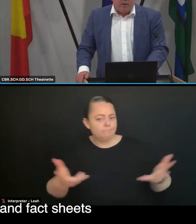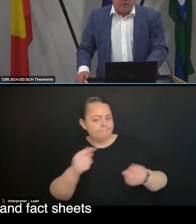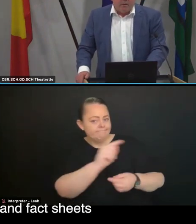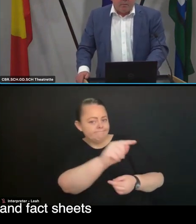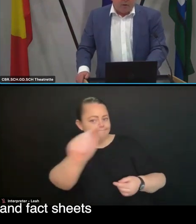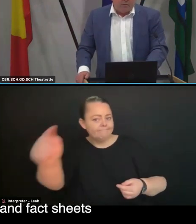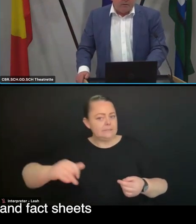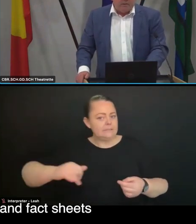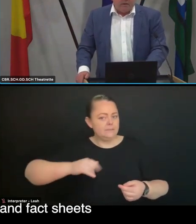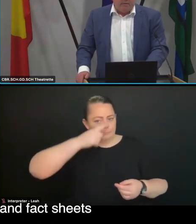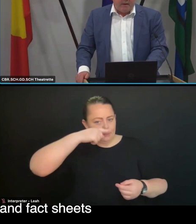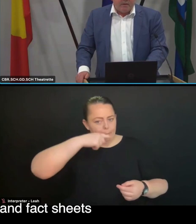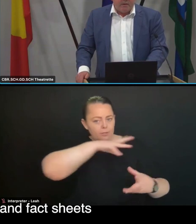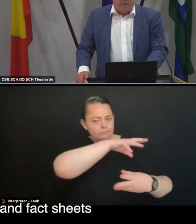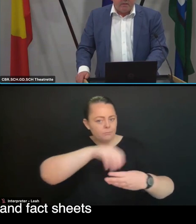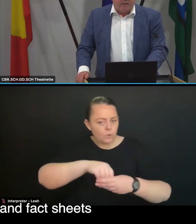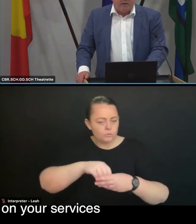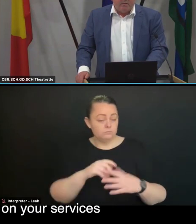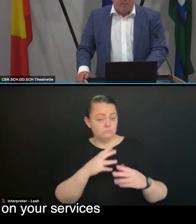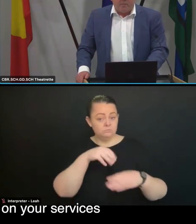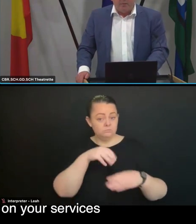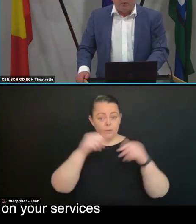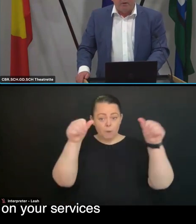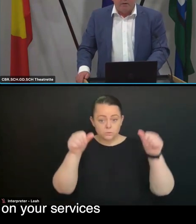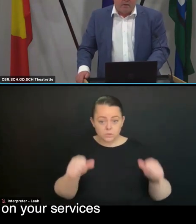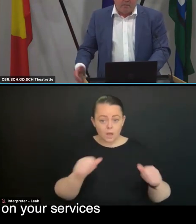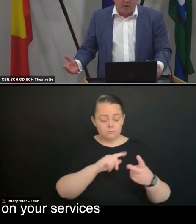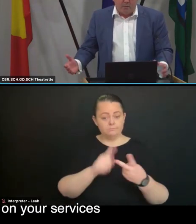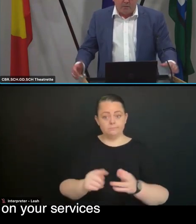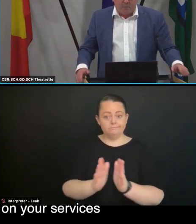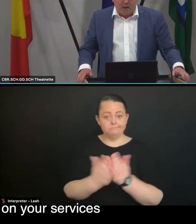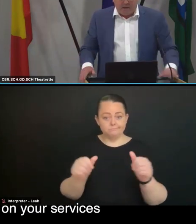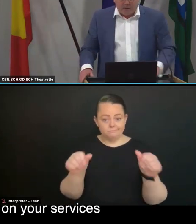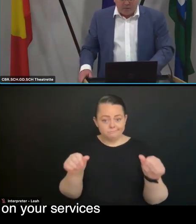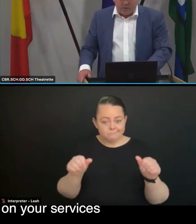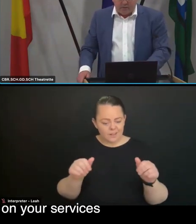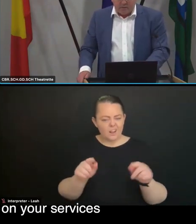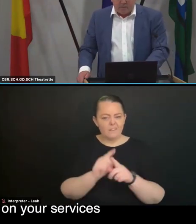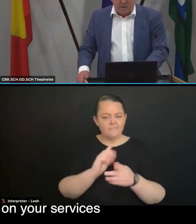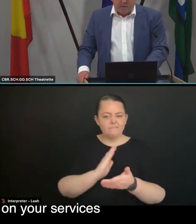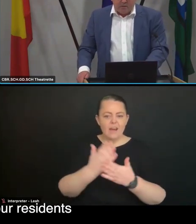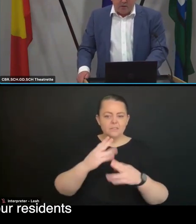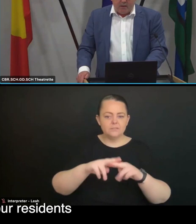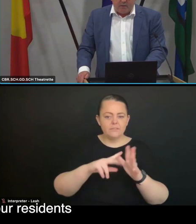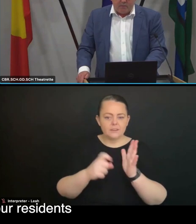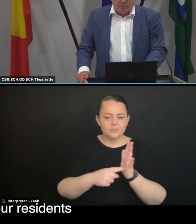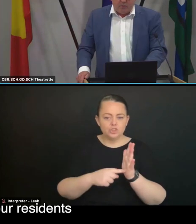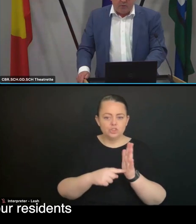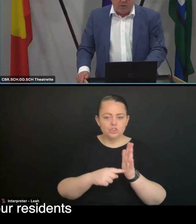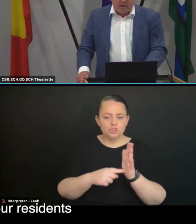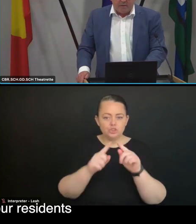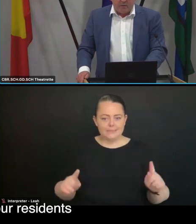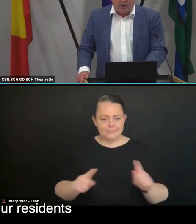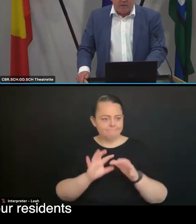including posters and fact sheets that can be printed and displayed in your services to allow